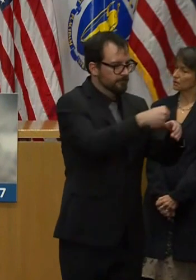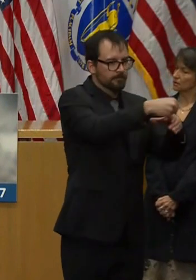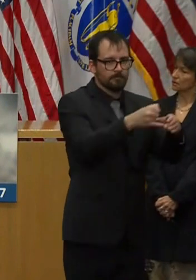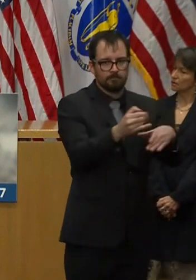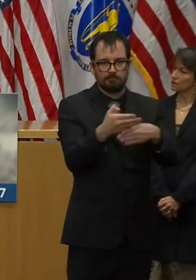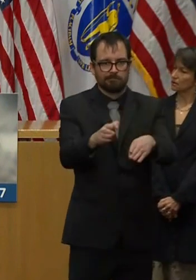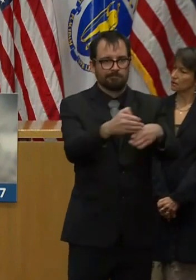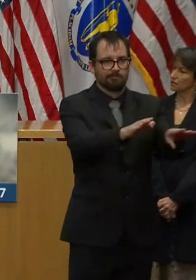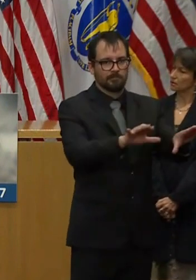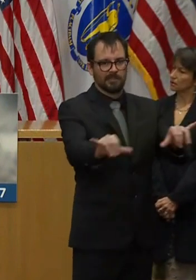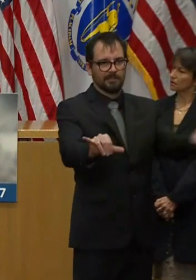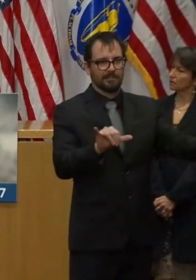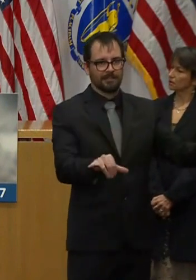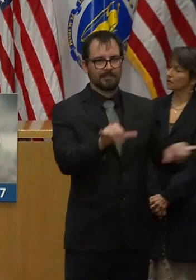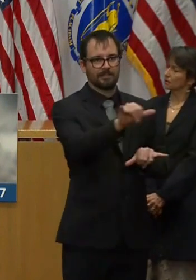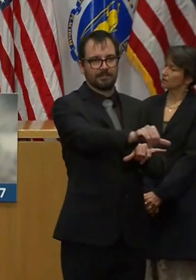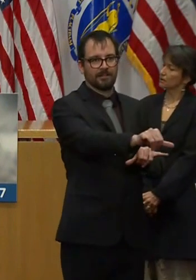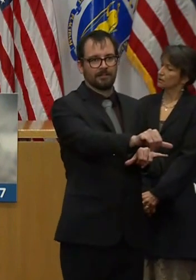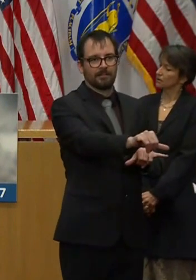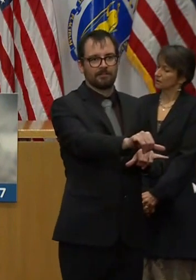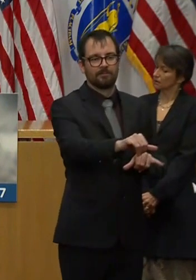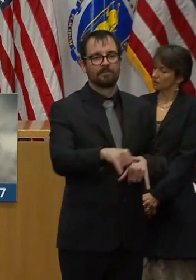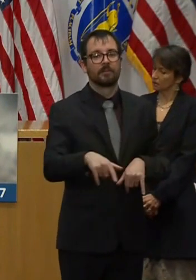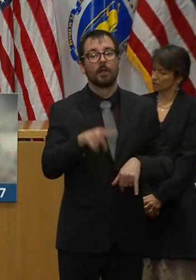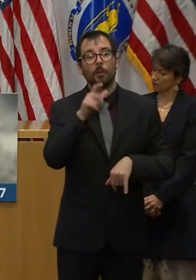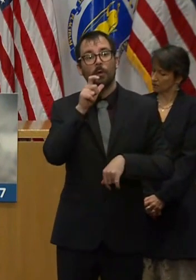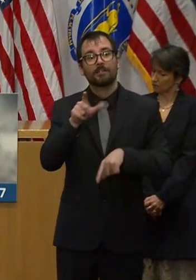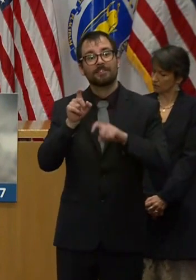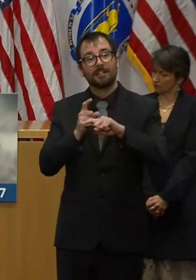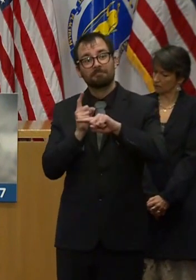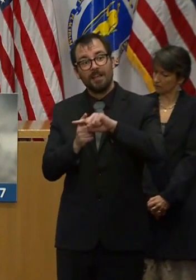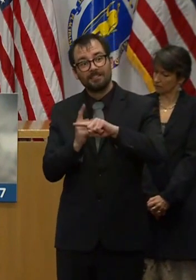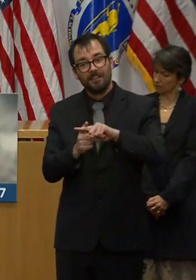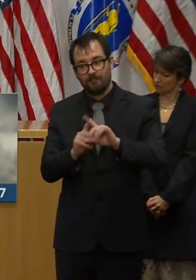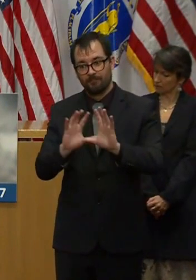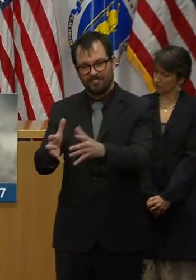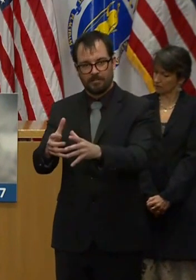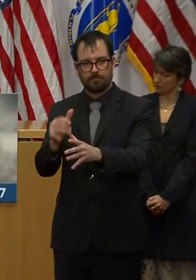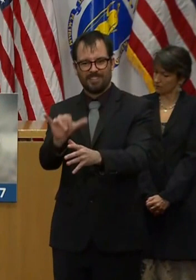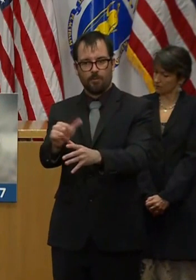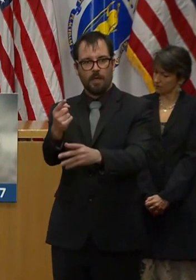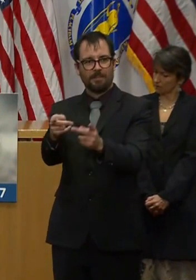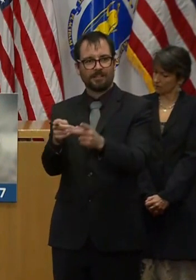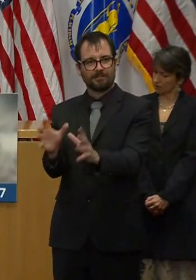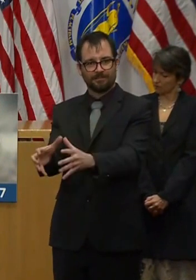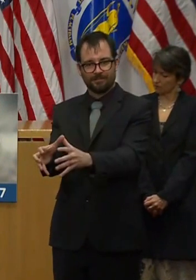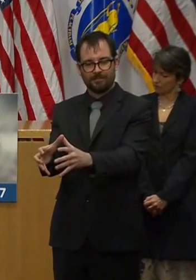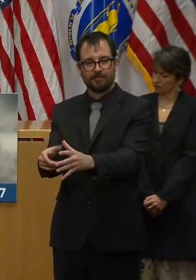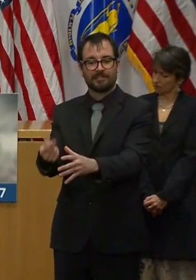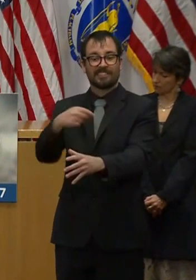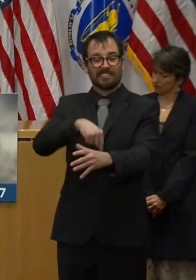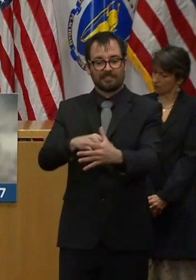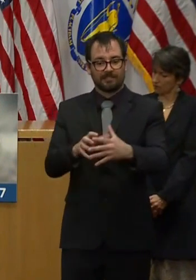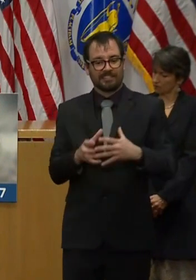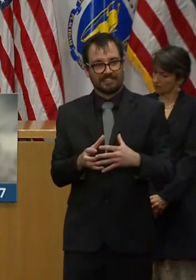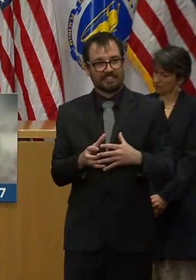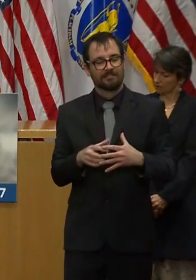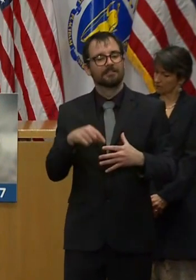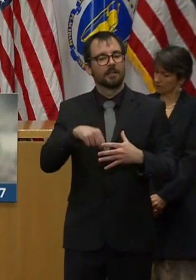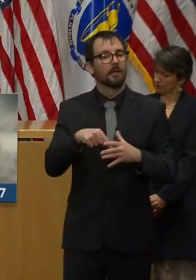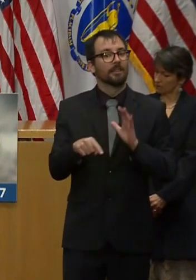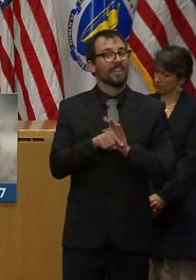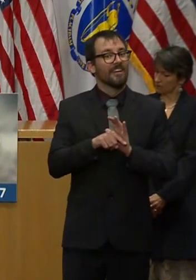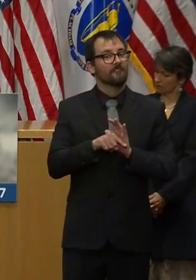units for people who have tested negative, so that we can ensure that people are appropriately isolated and treated.